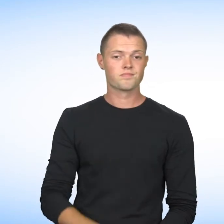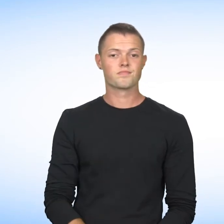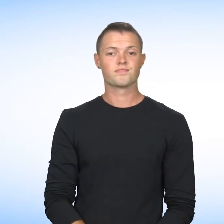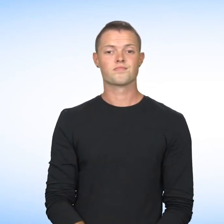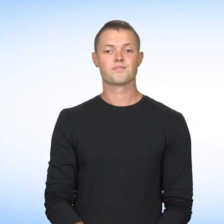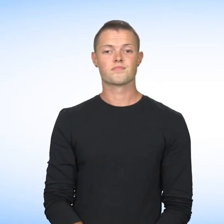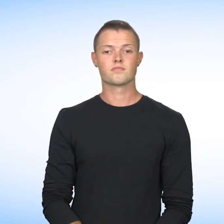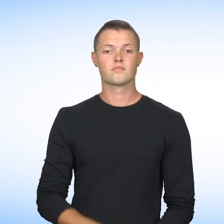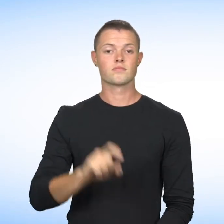bisexual.